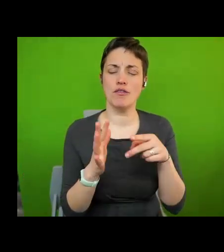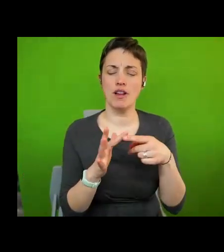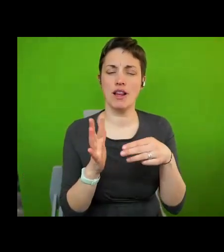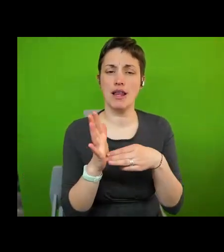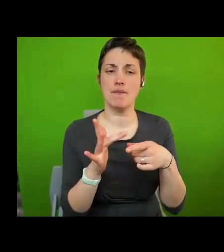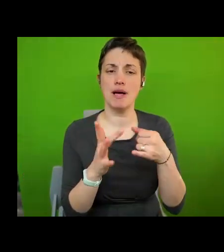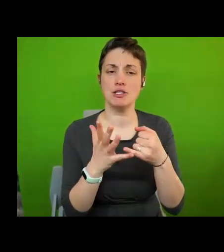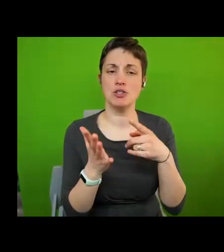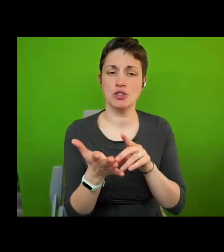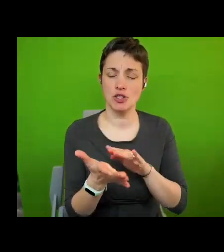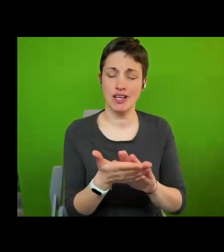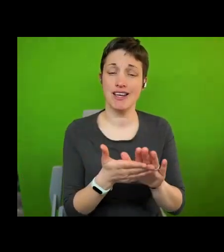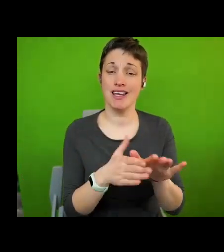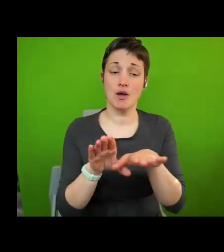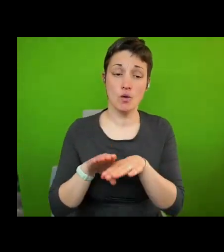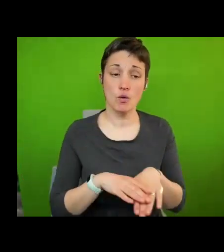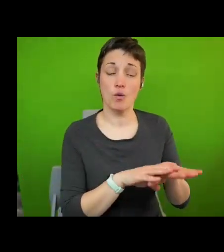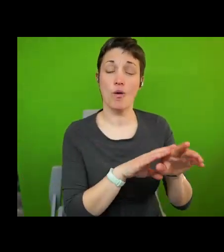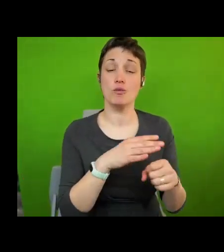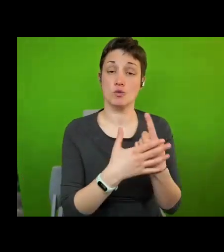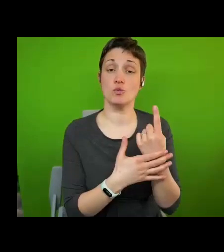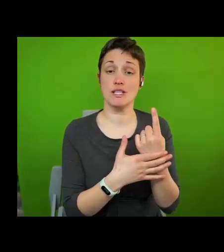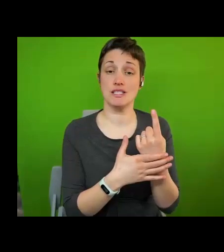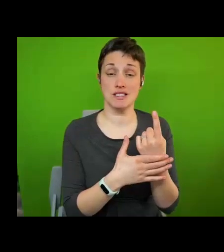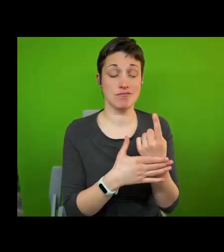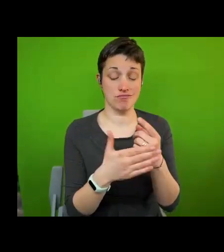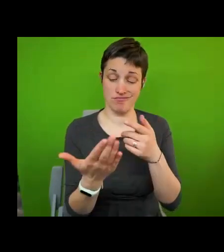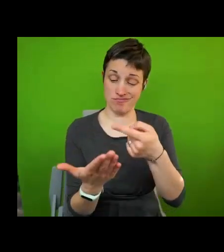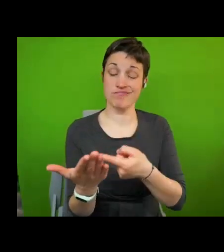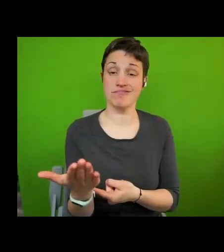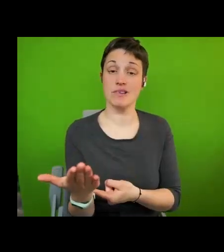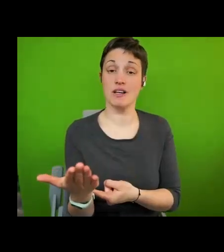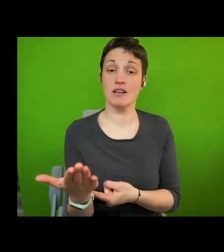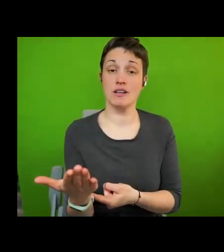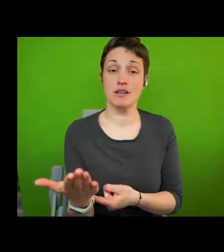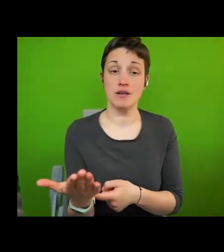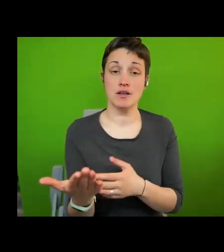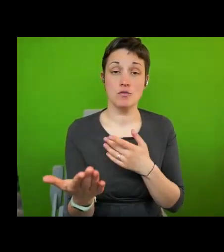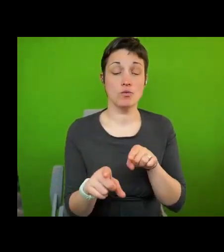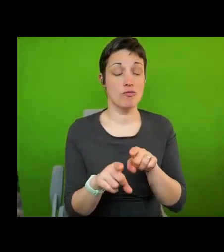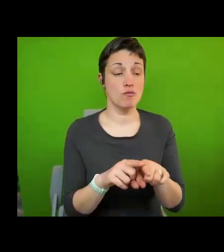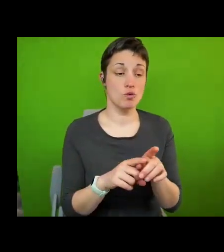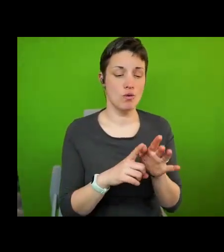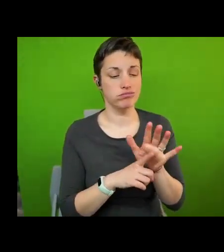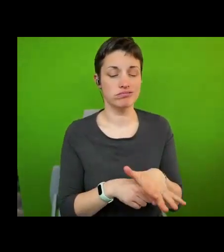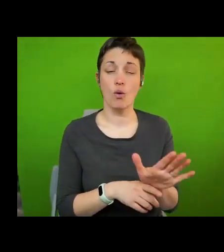relies on the international convention on the elimination of all forms of racial discrimination